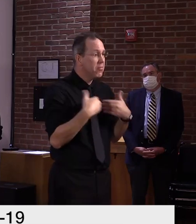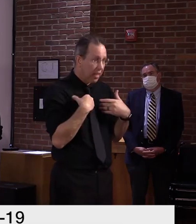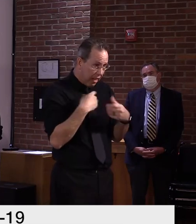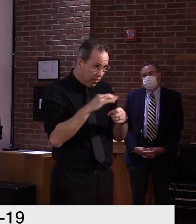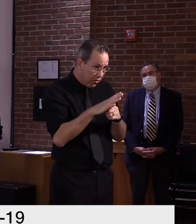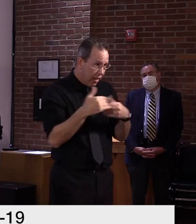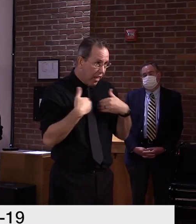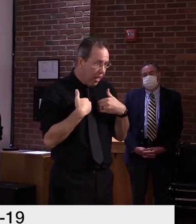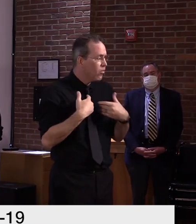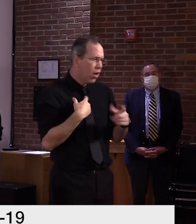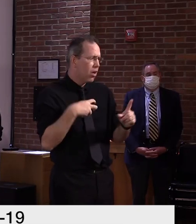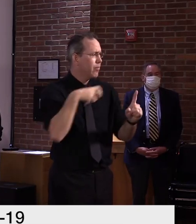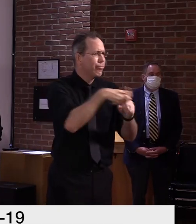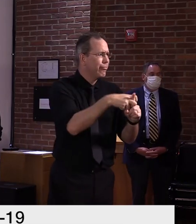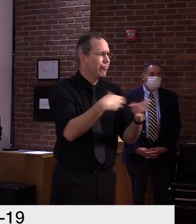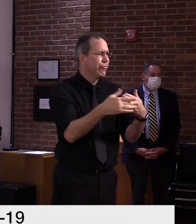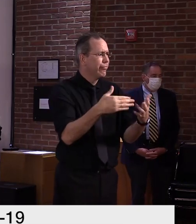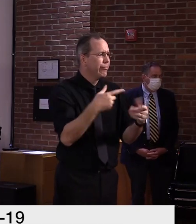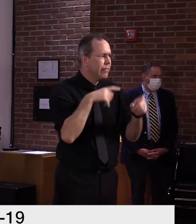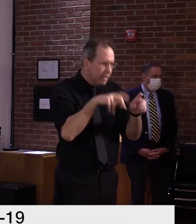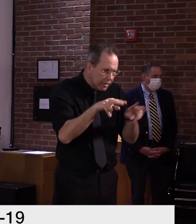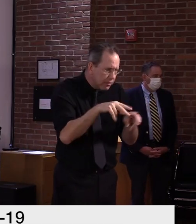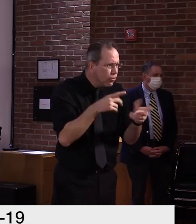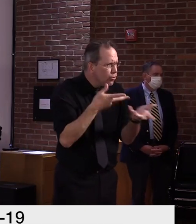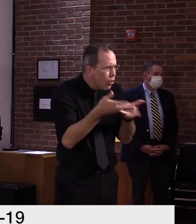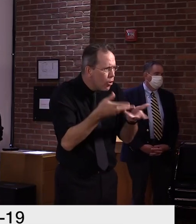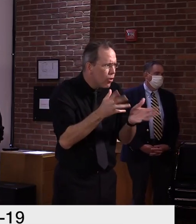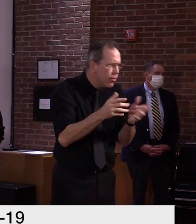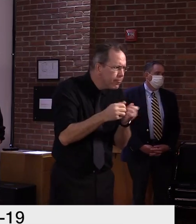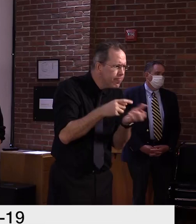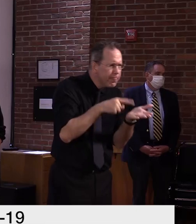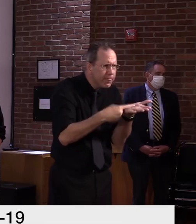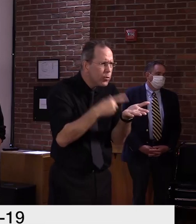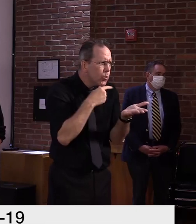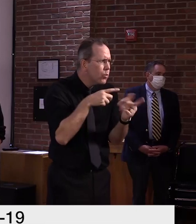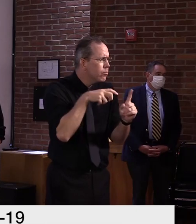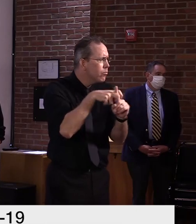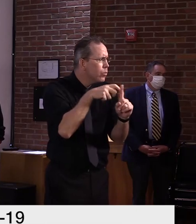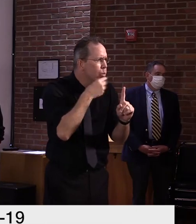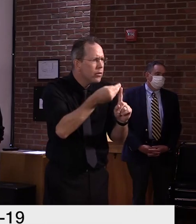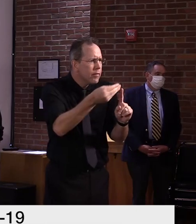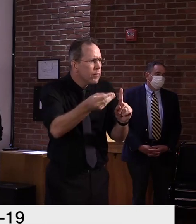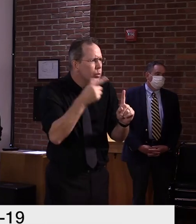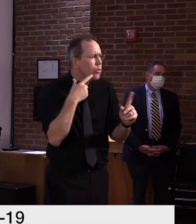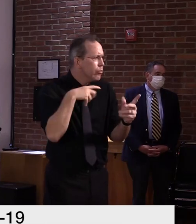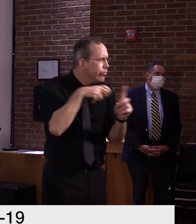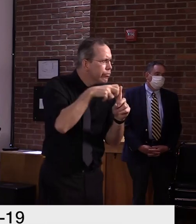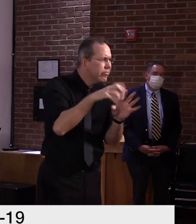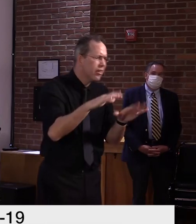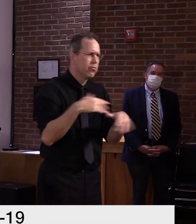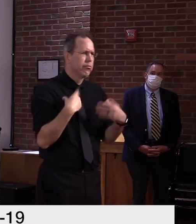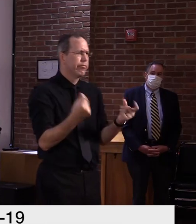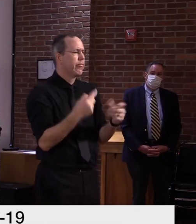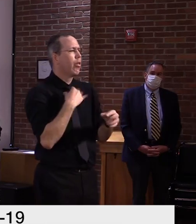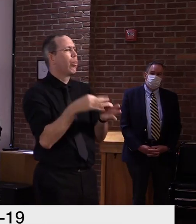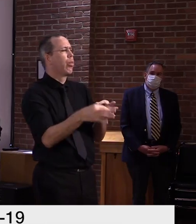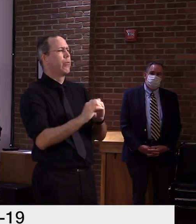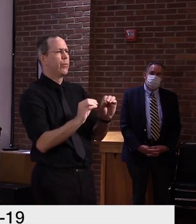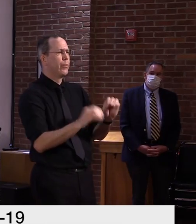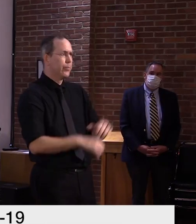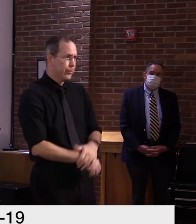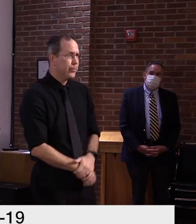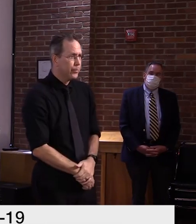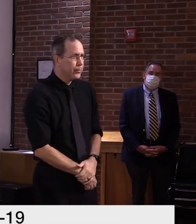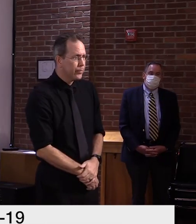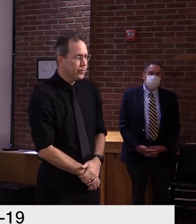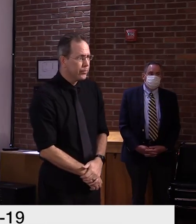individual who tested positive. So the public health behavior is